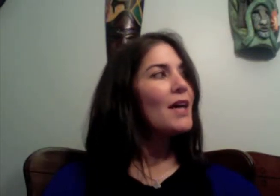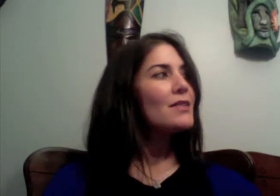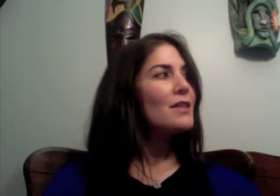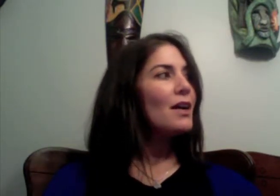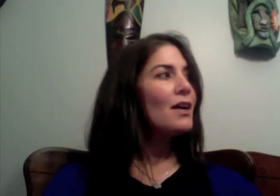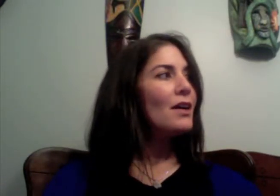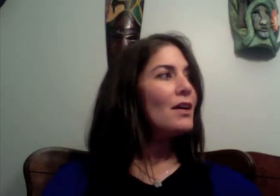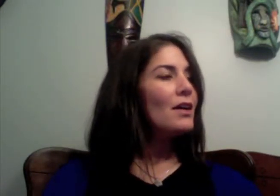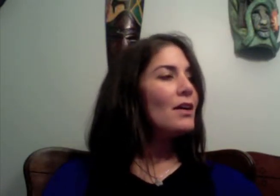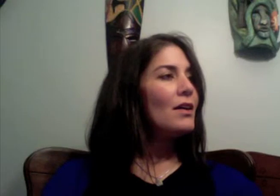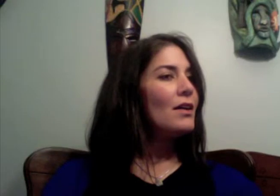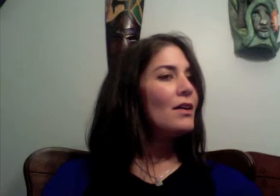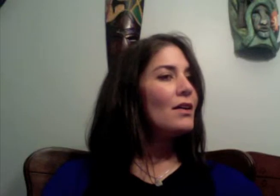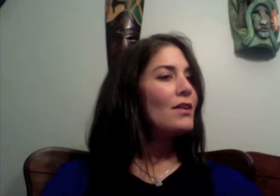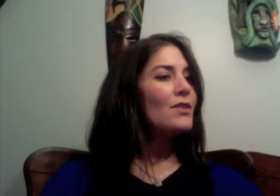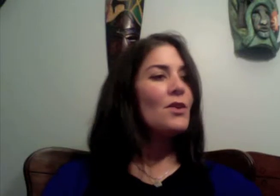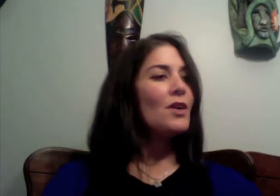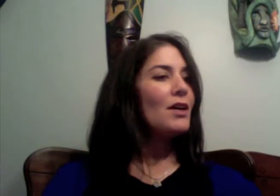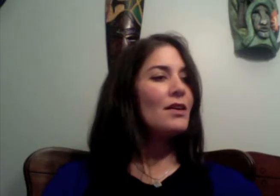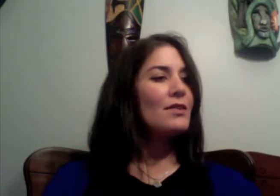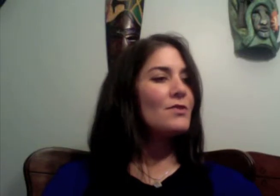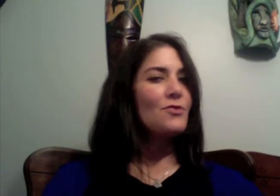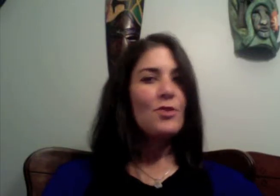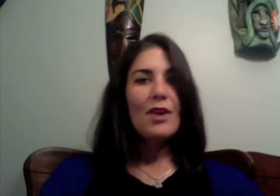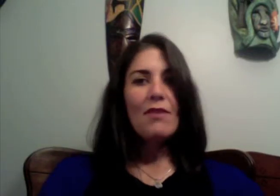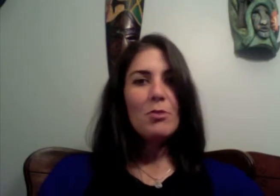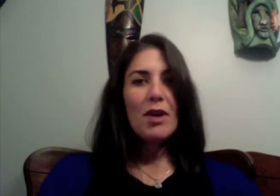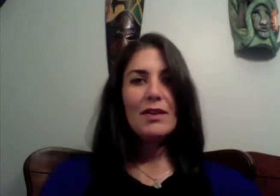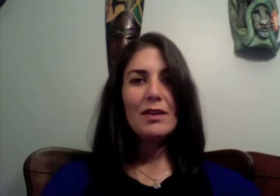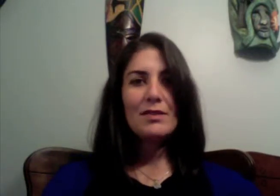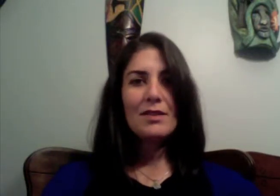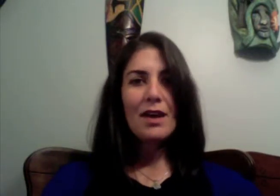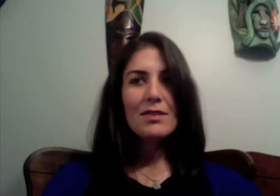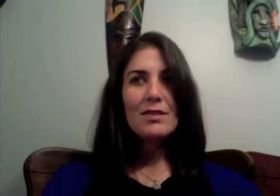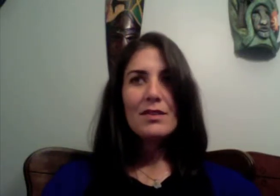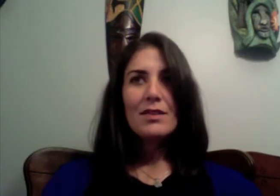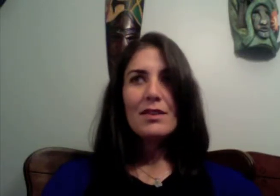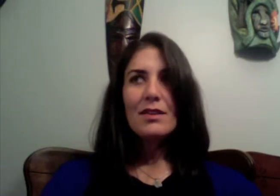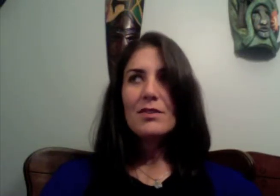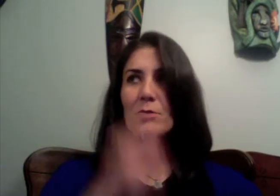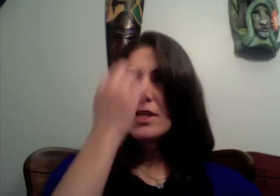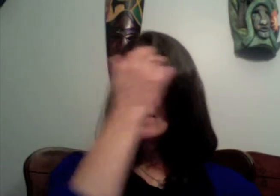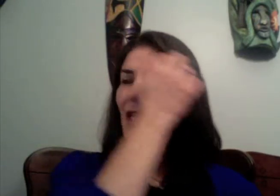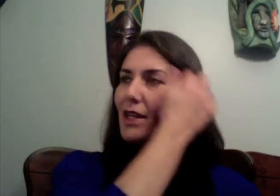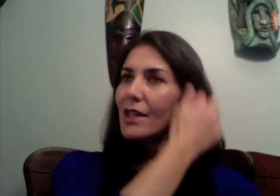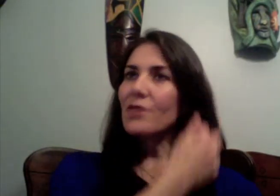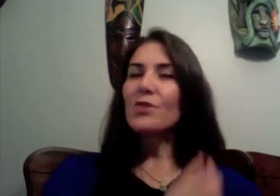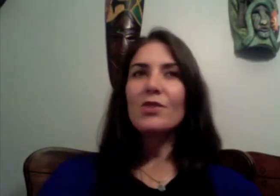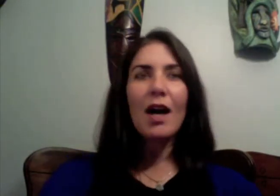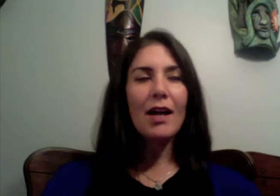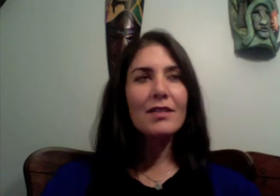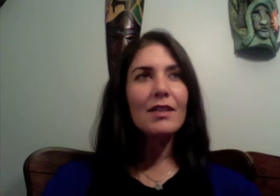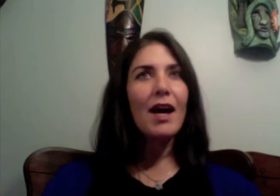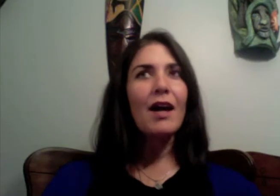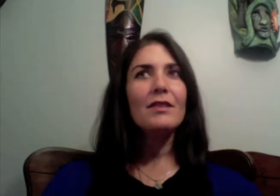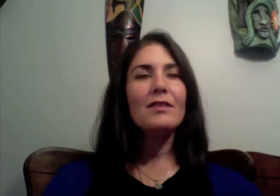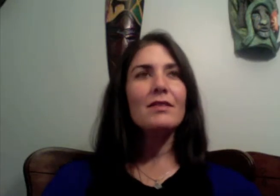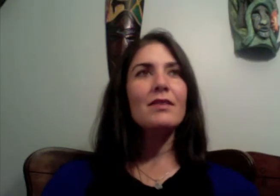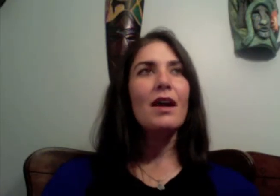yoga is for everybody it's not to me an exercise class it's not